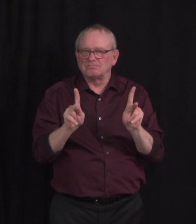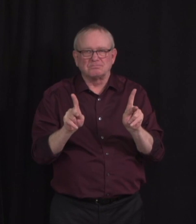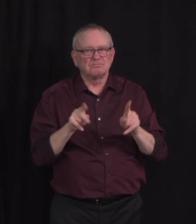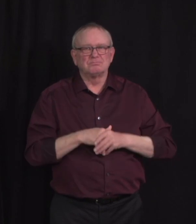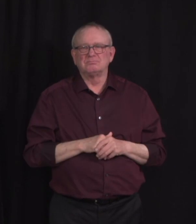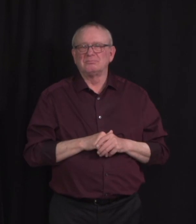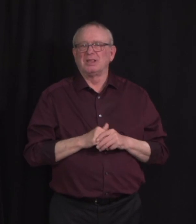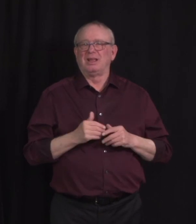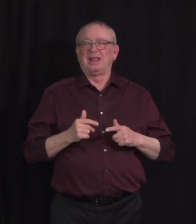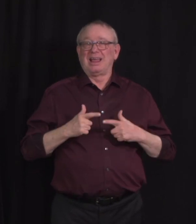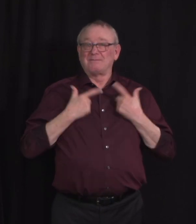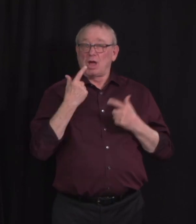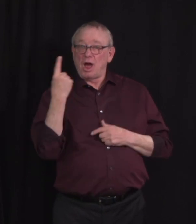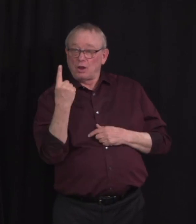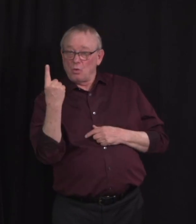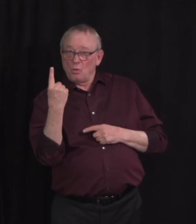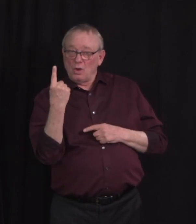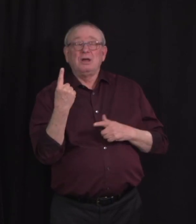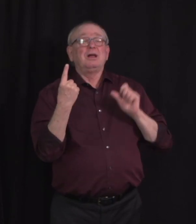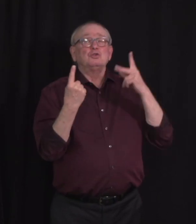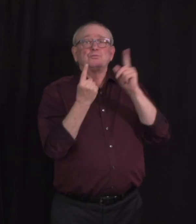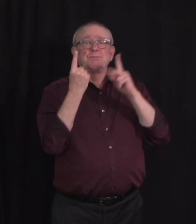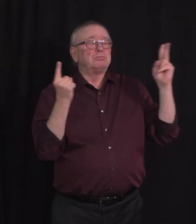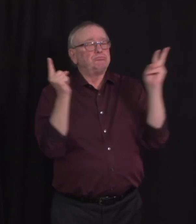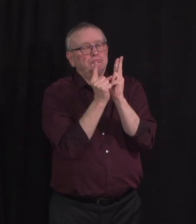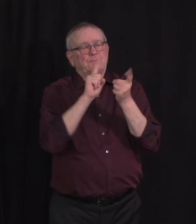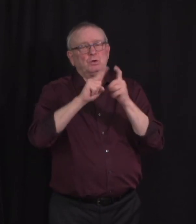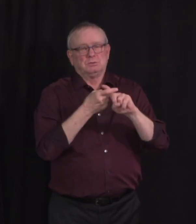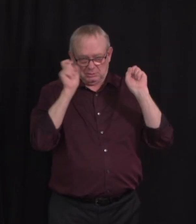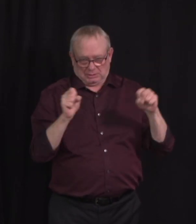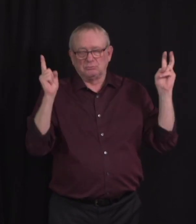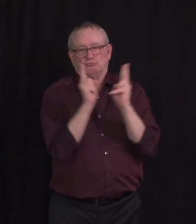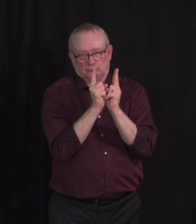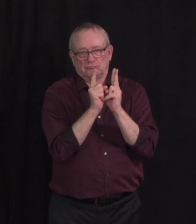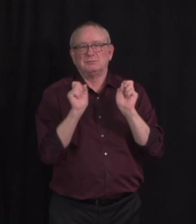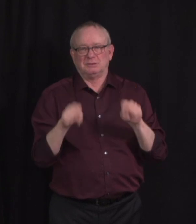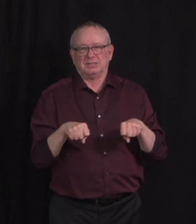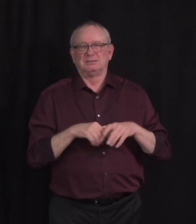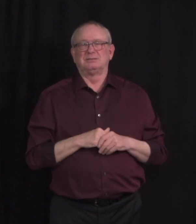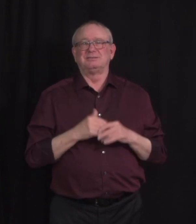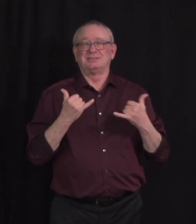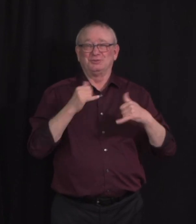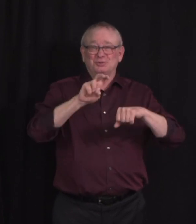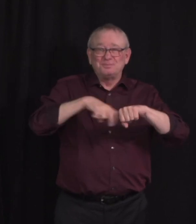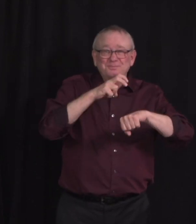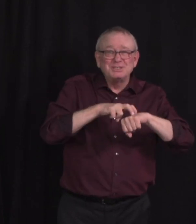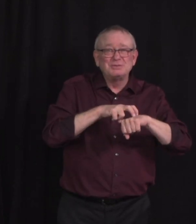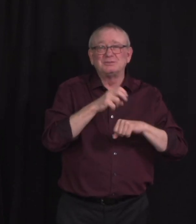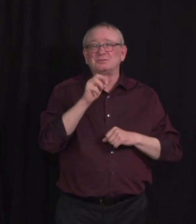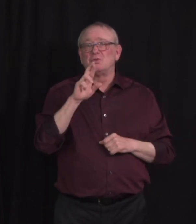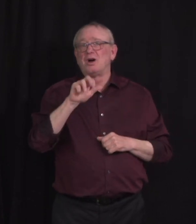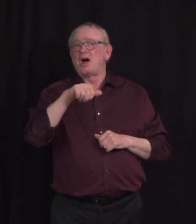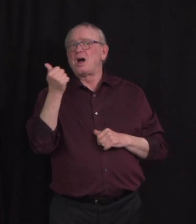contacts for people who live alone. Whether it's for St. Patrick's Day today, a loved one's birthday on the weekend, or catching